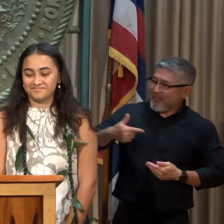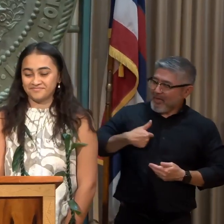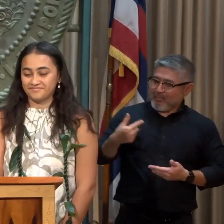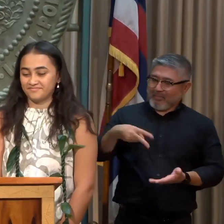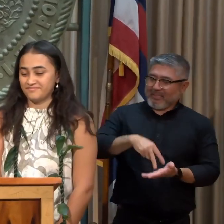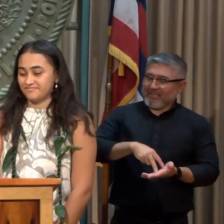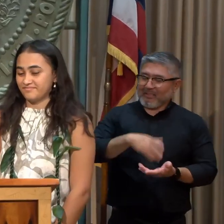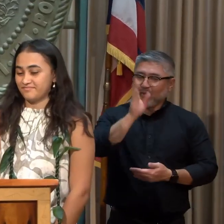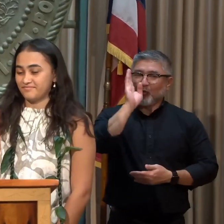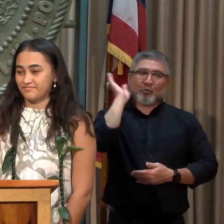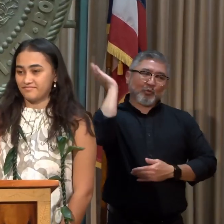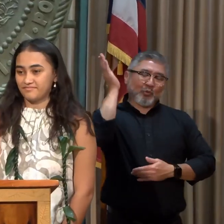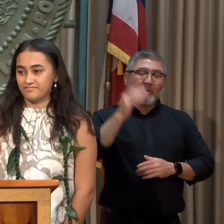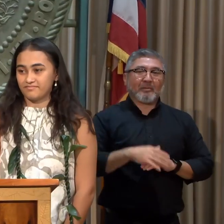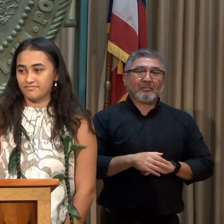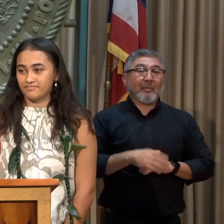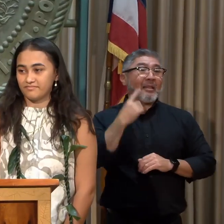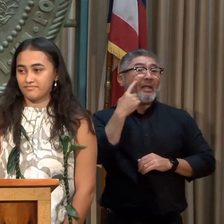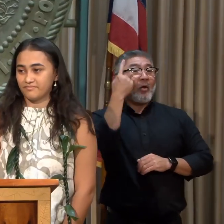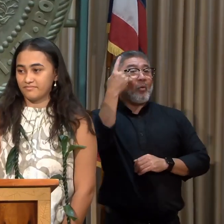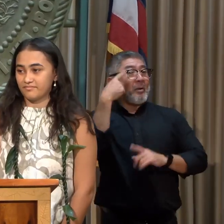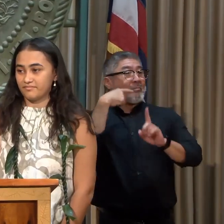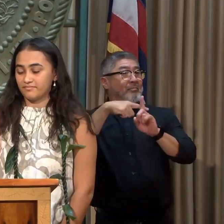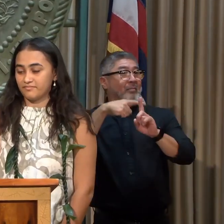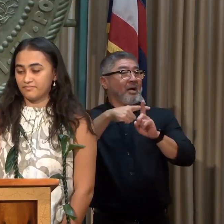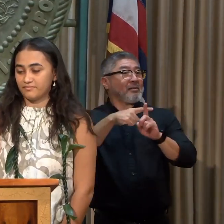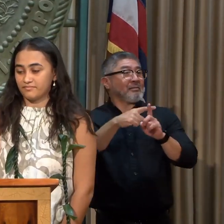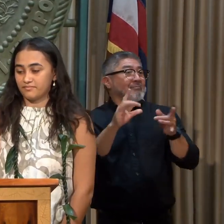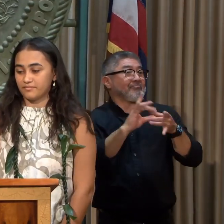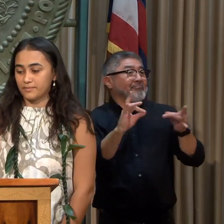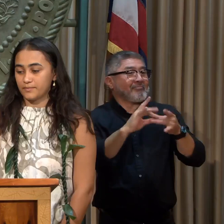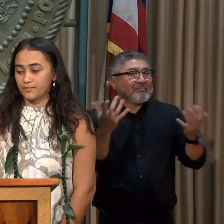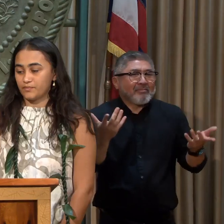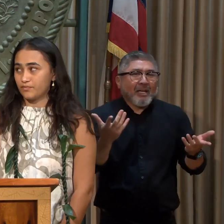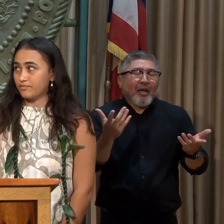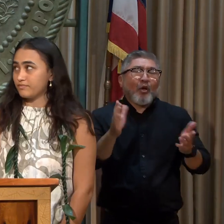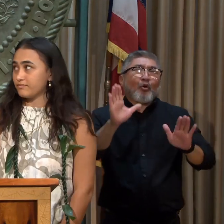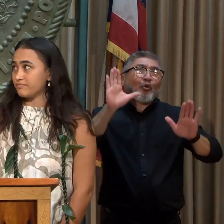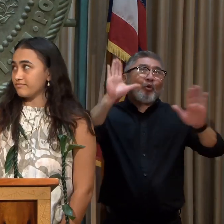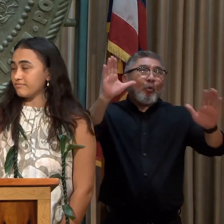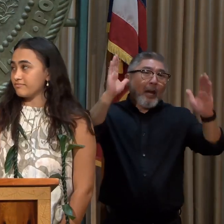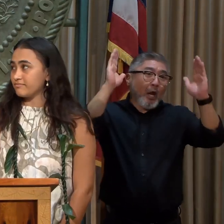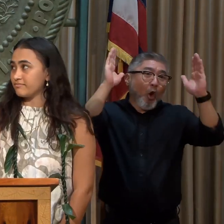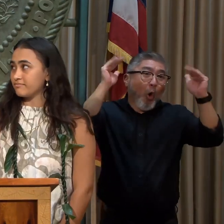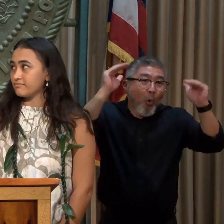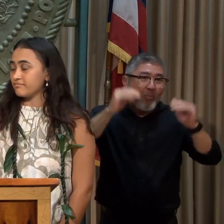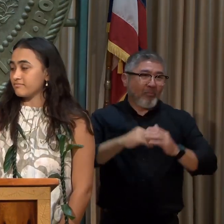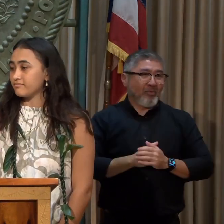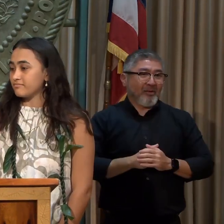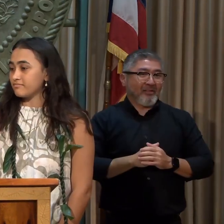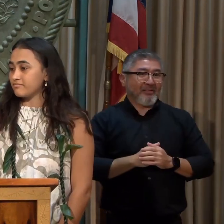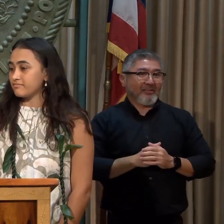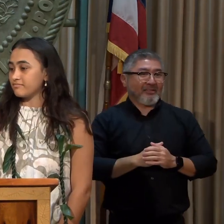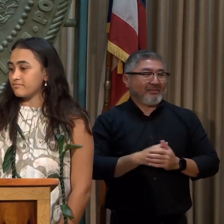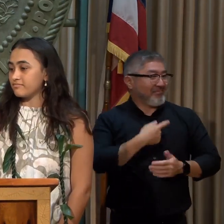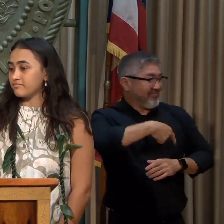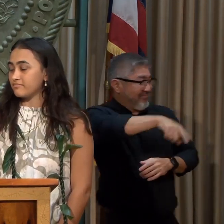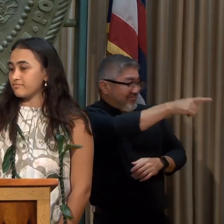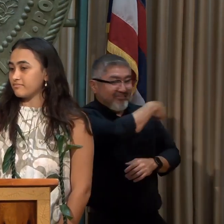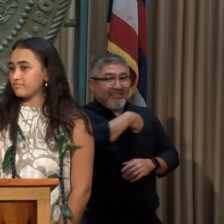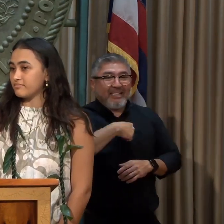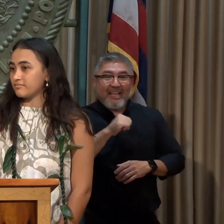I think a great thing to talk about is the kind of hope that this brings for all of us because for so many of us, this is not our first time